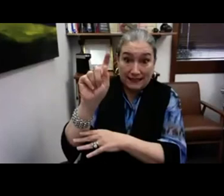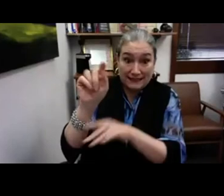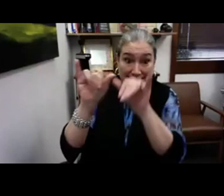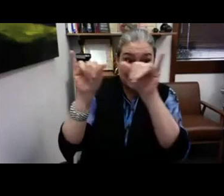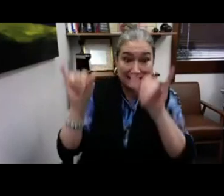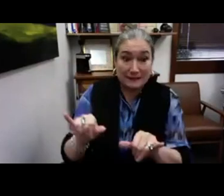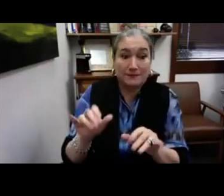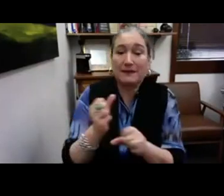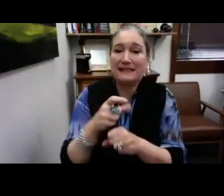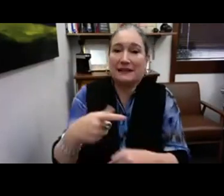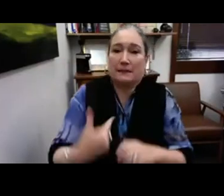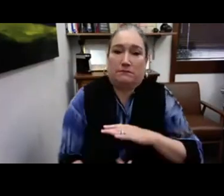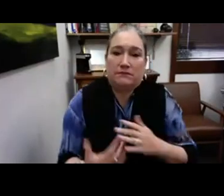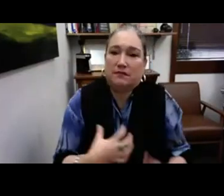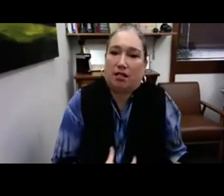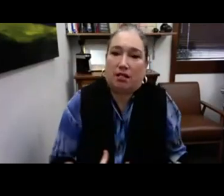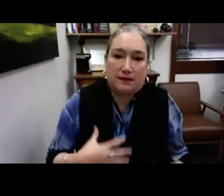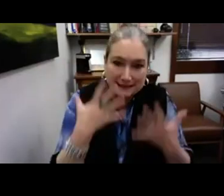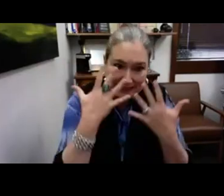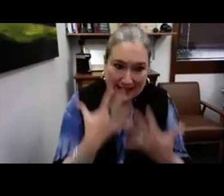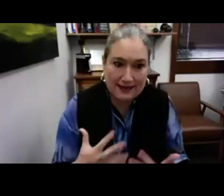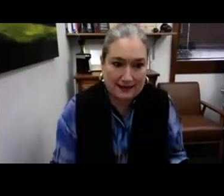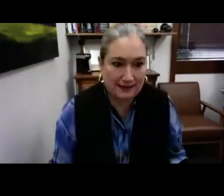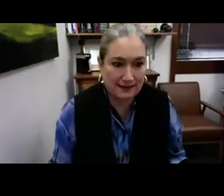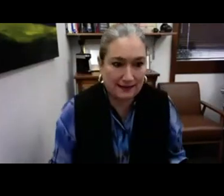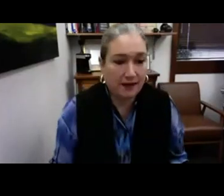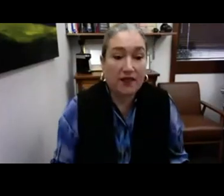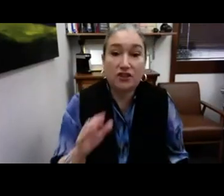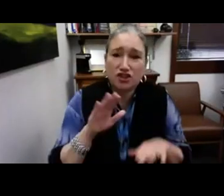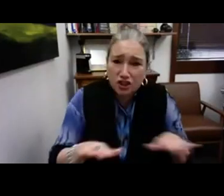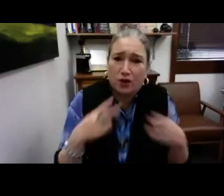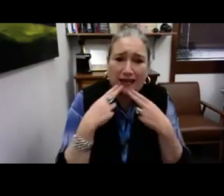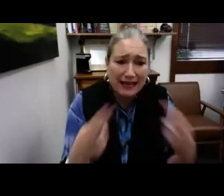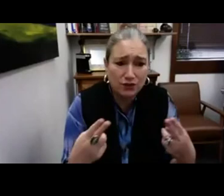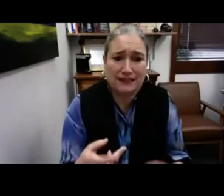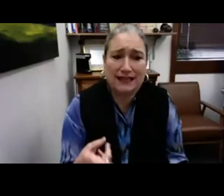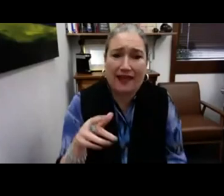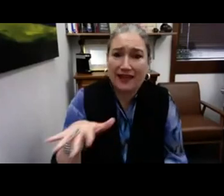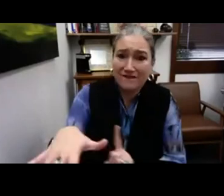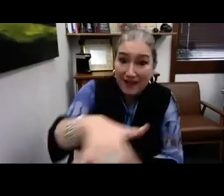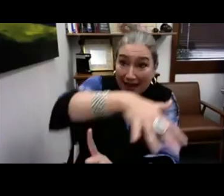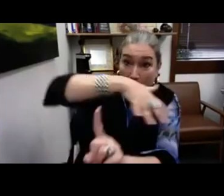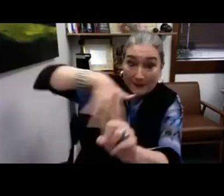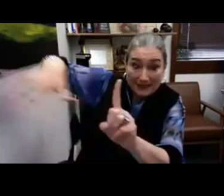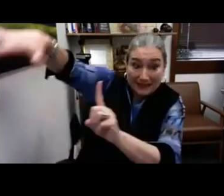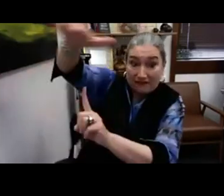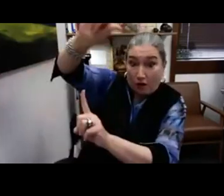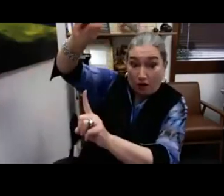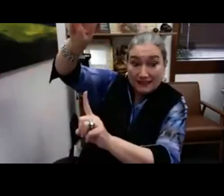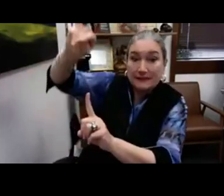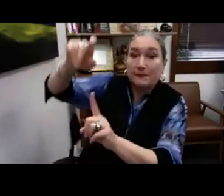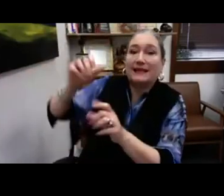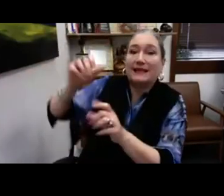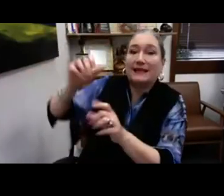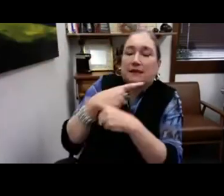kids, but the audit system makes them miserable, makes them sad. The children are innocent.